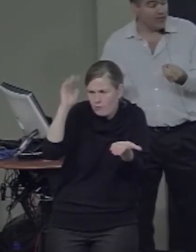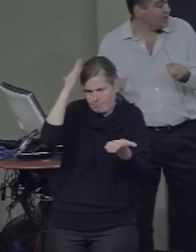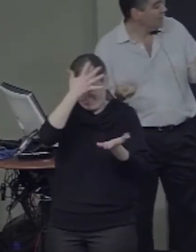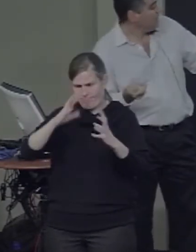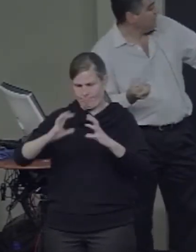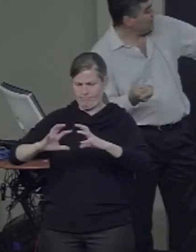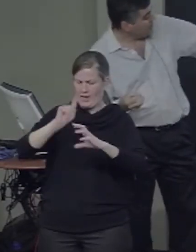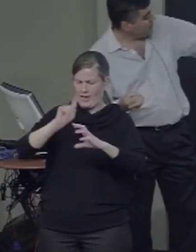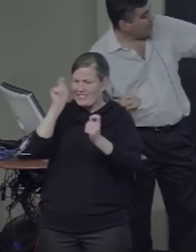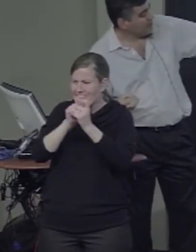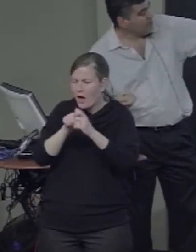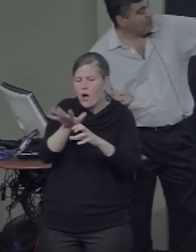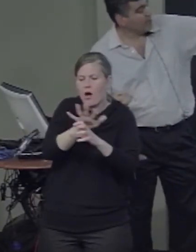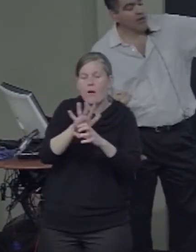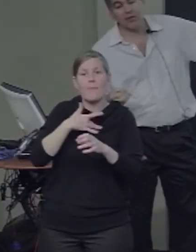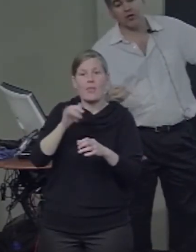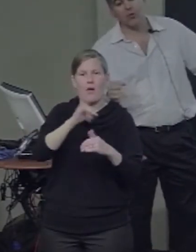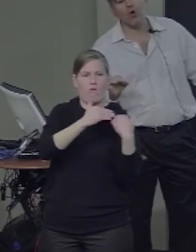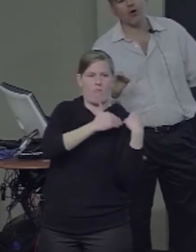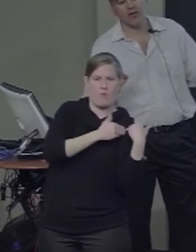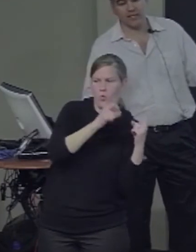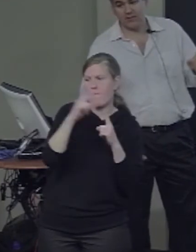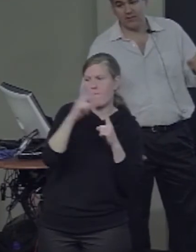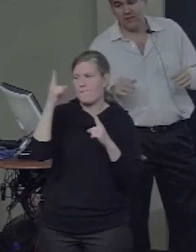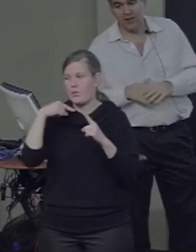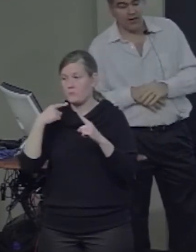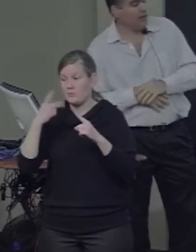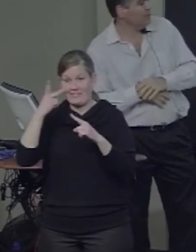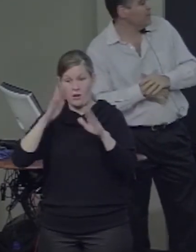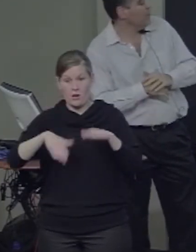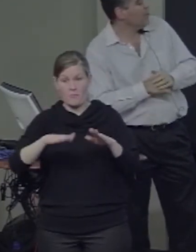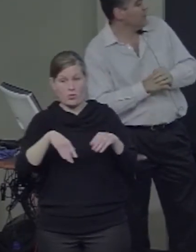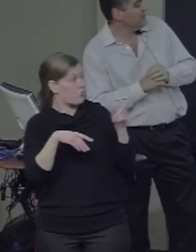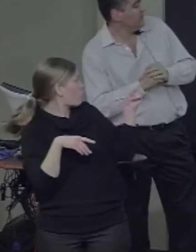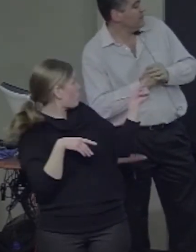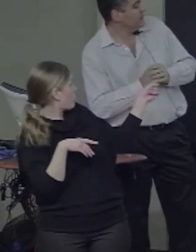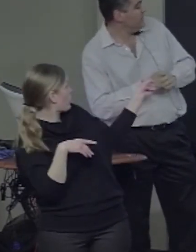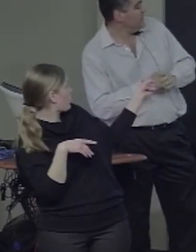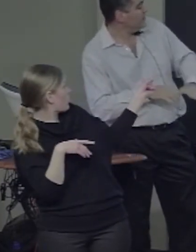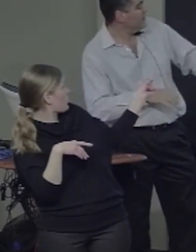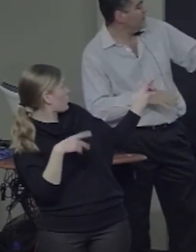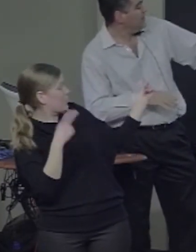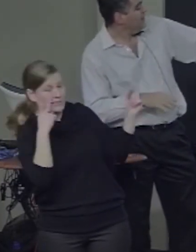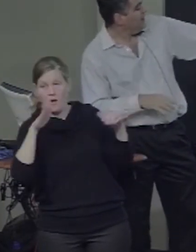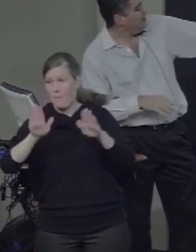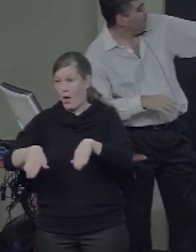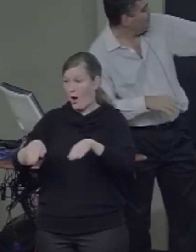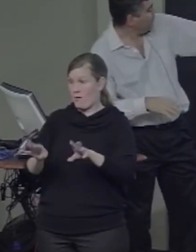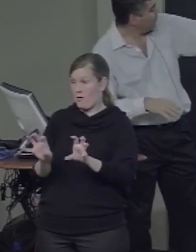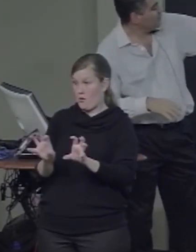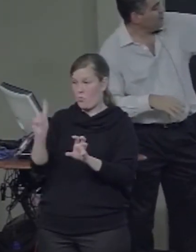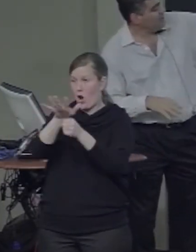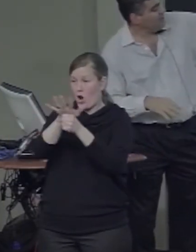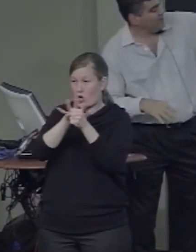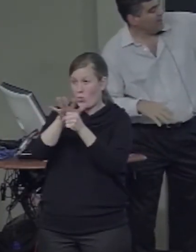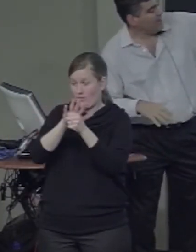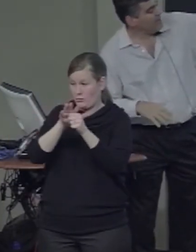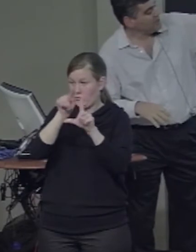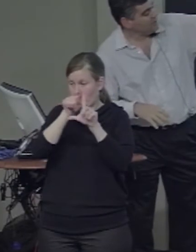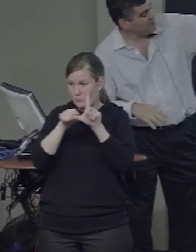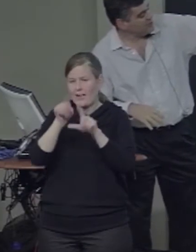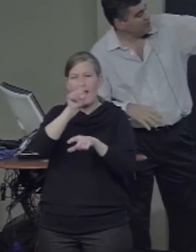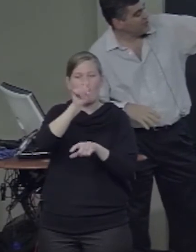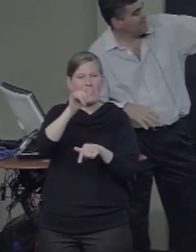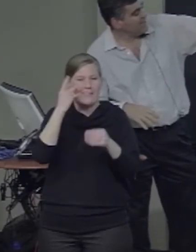areas, at the bottom here are the coordinates, three coordinates in space. Apart from the